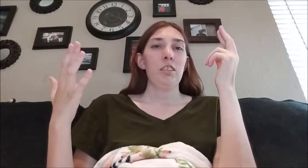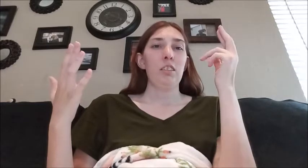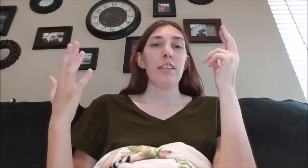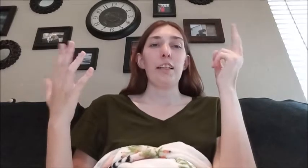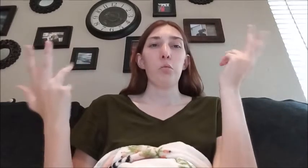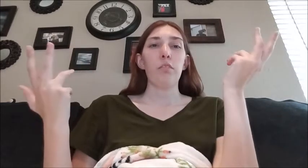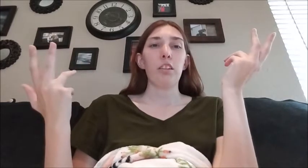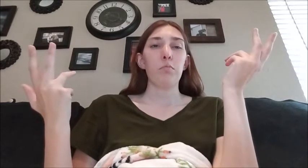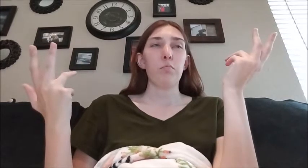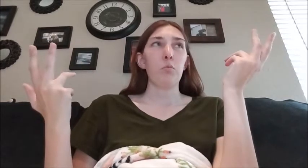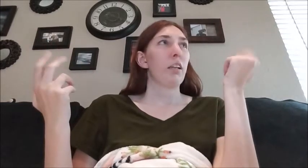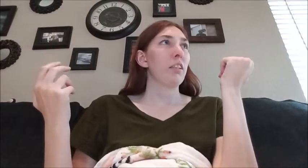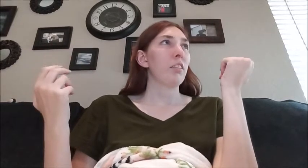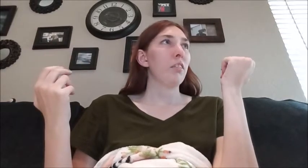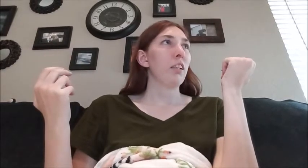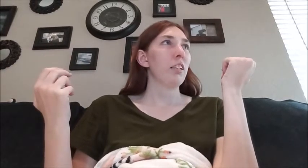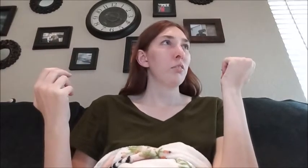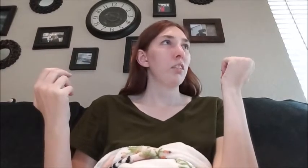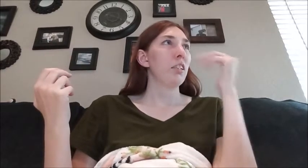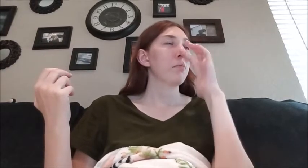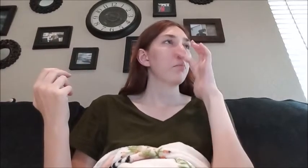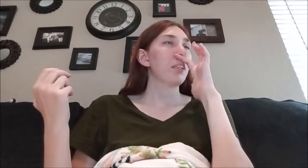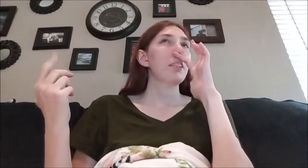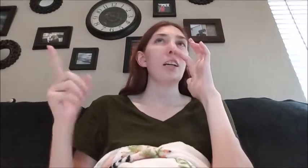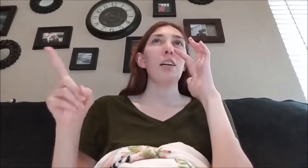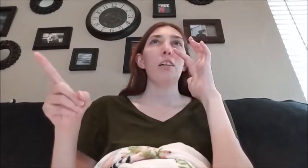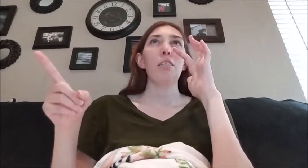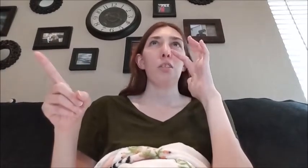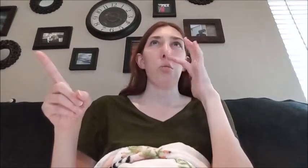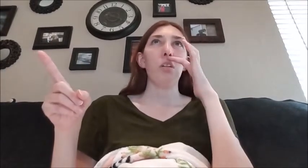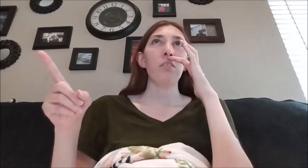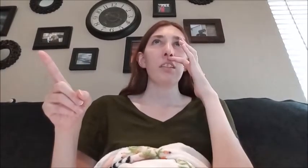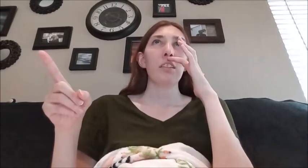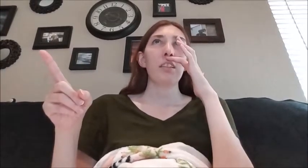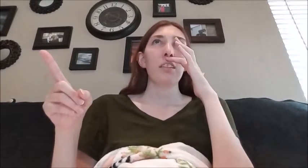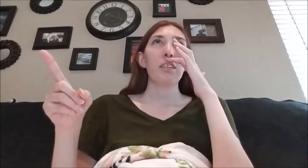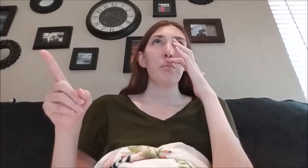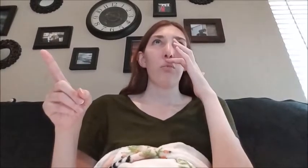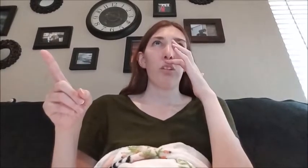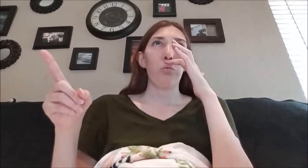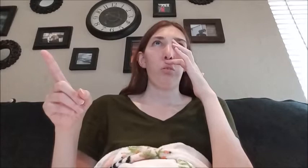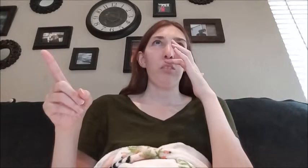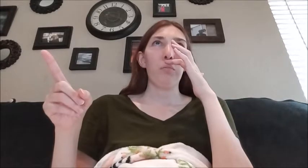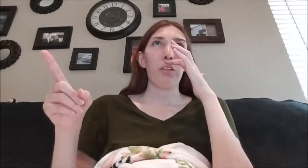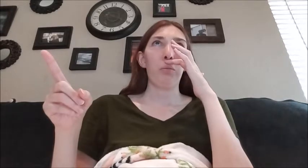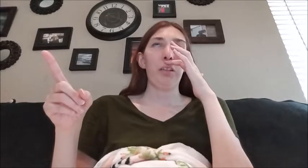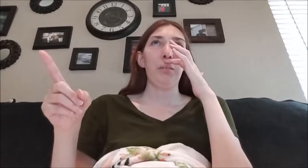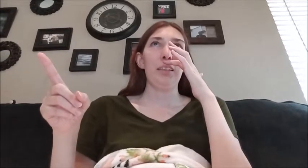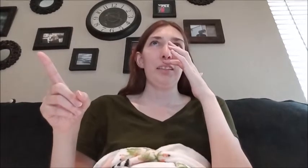yeah 12 years wait has it really no not 12 it's been more than 12 I'm like why wouldn't